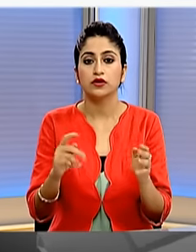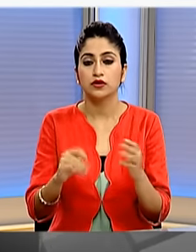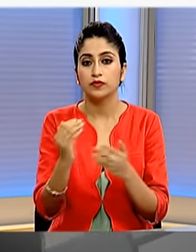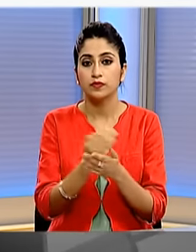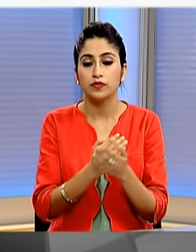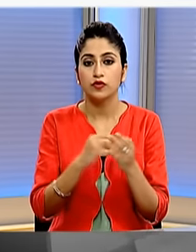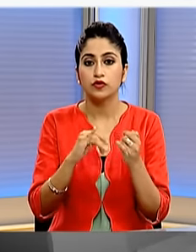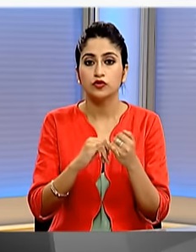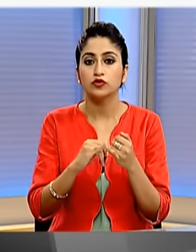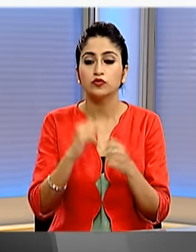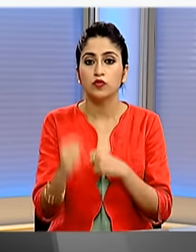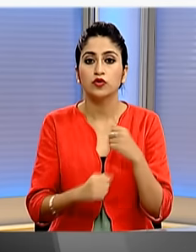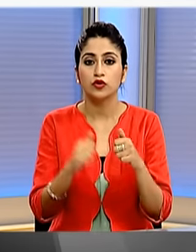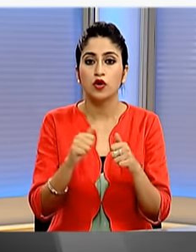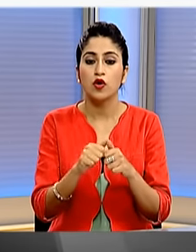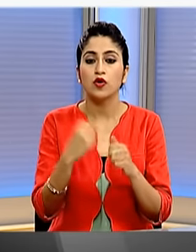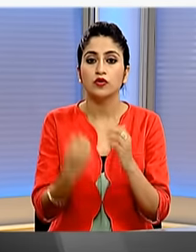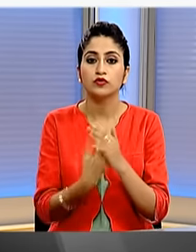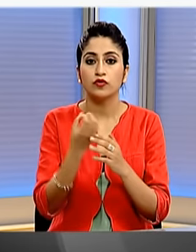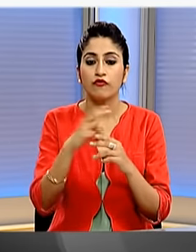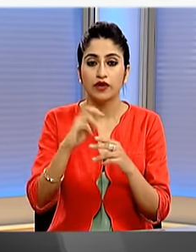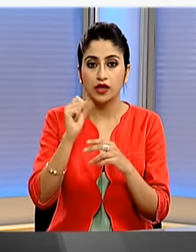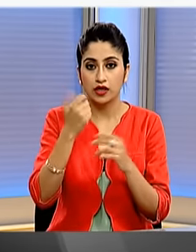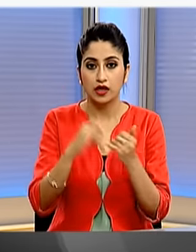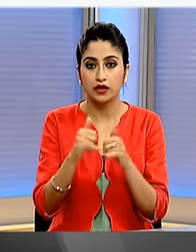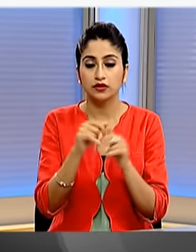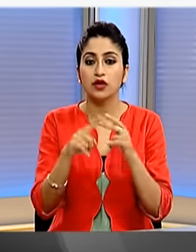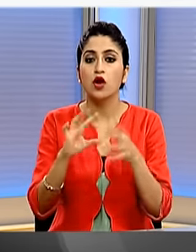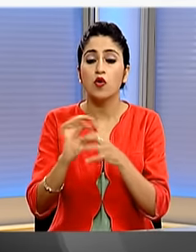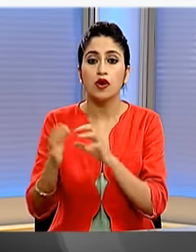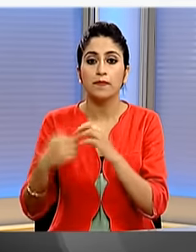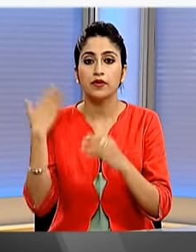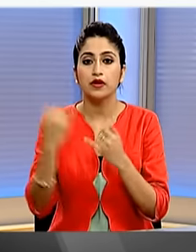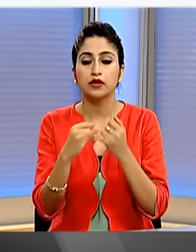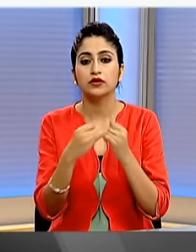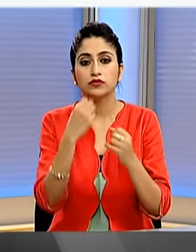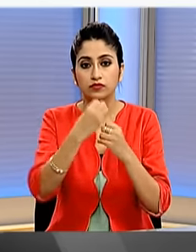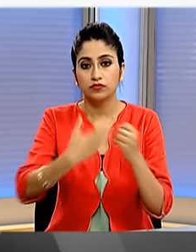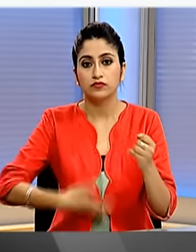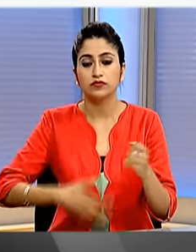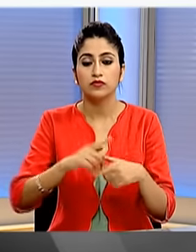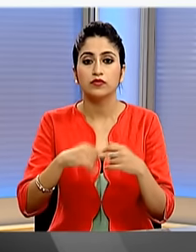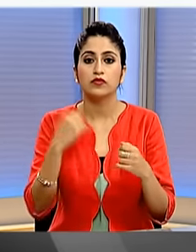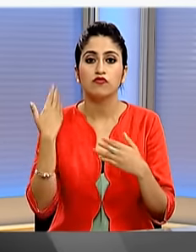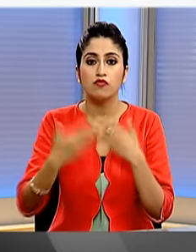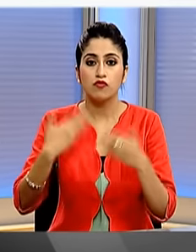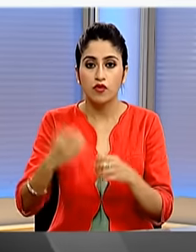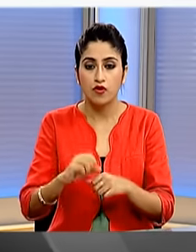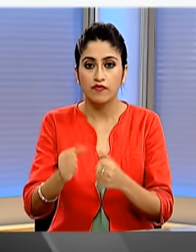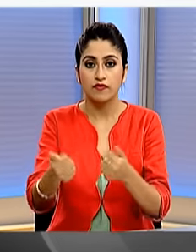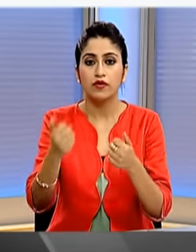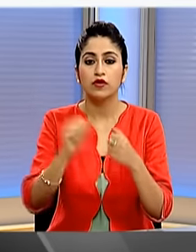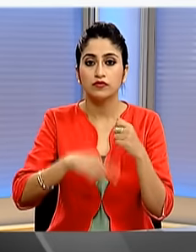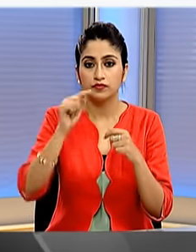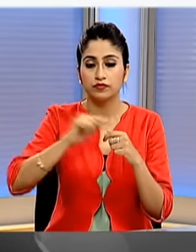of Sports Authority of India on Indian Olympics journey which carries interesting information on the country's Olympics achievements and